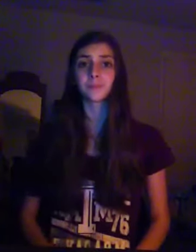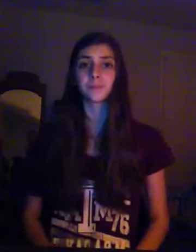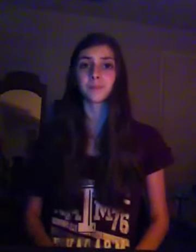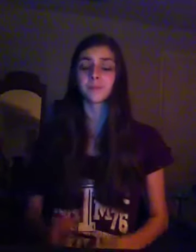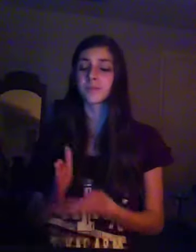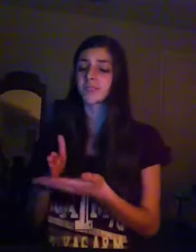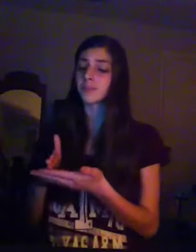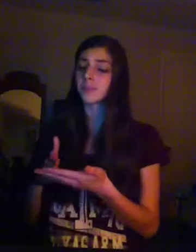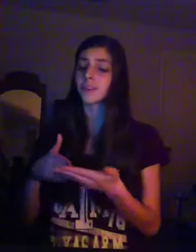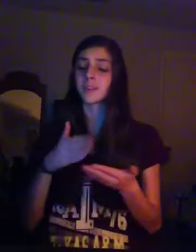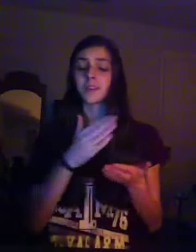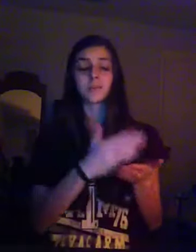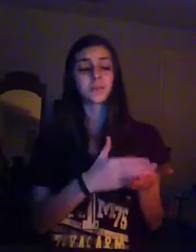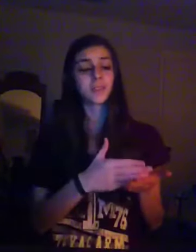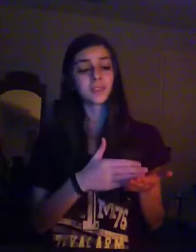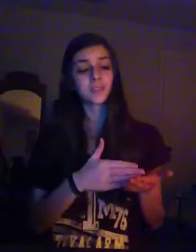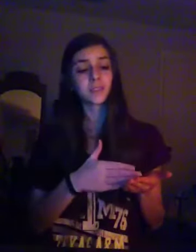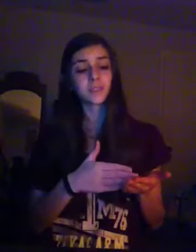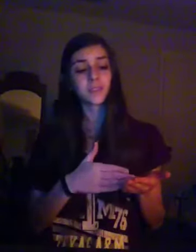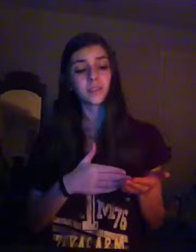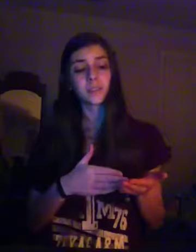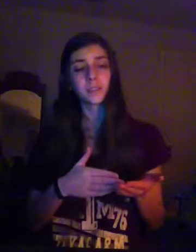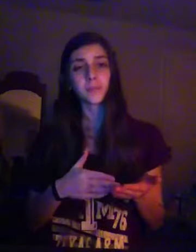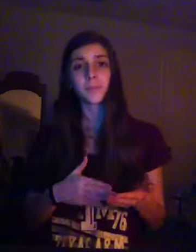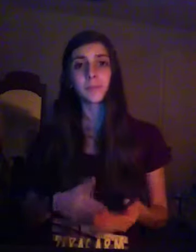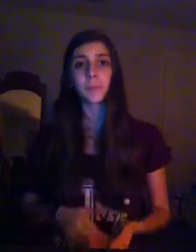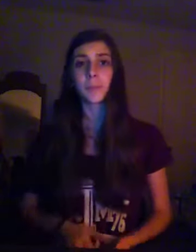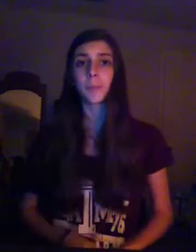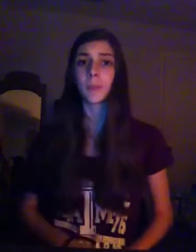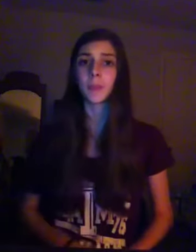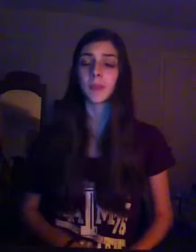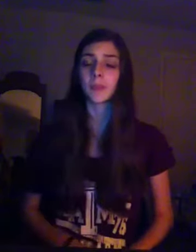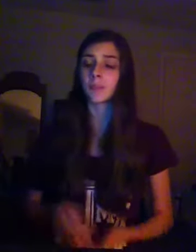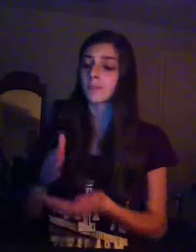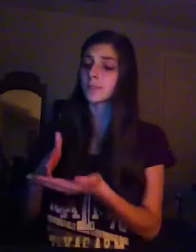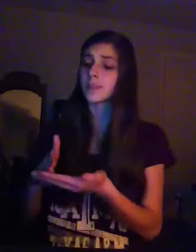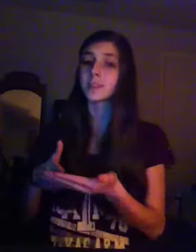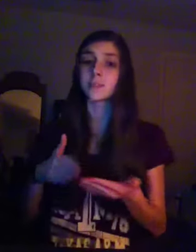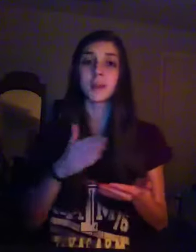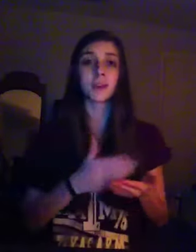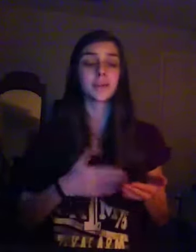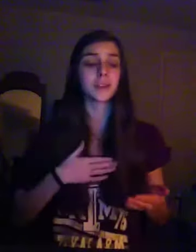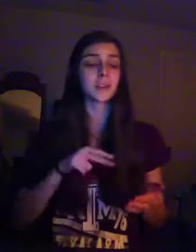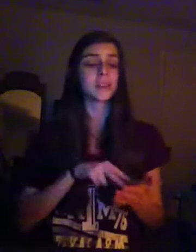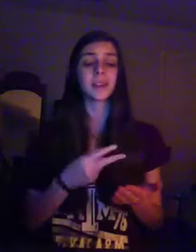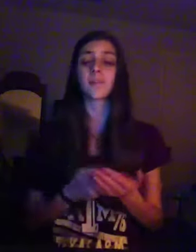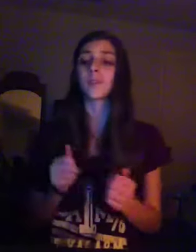Piece by piece, I fell